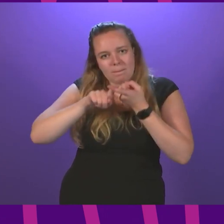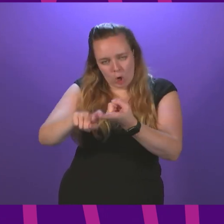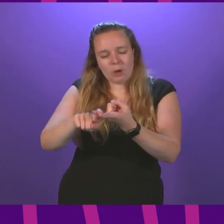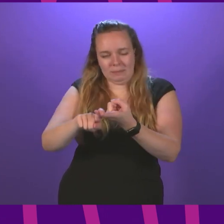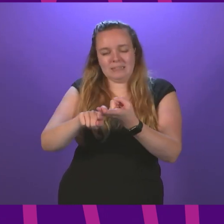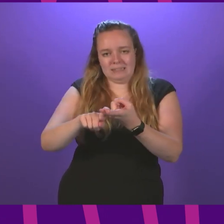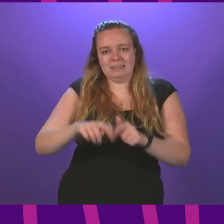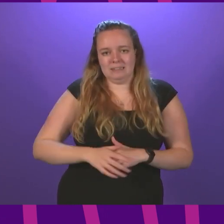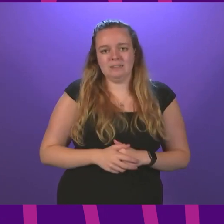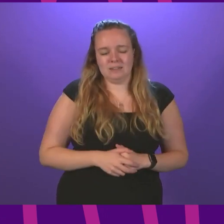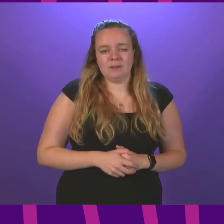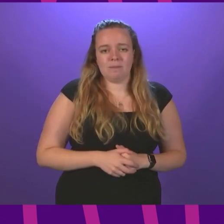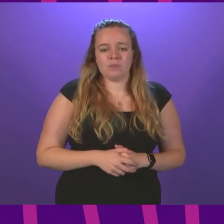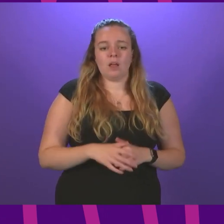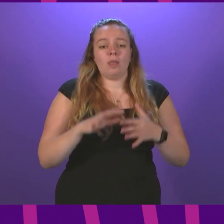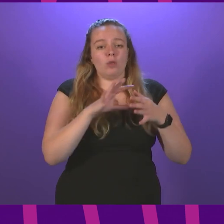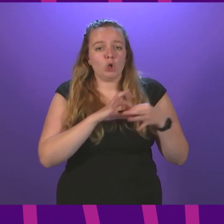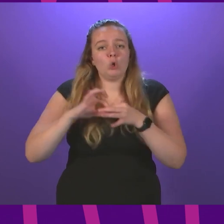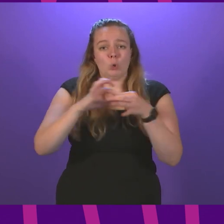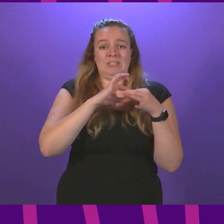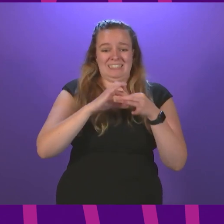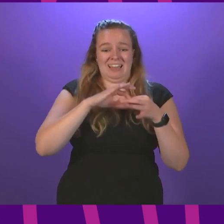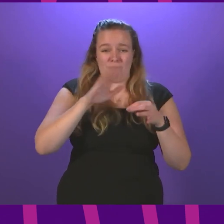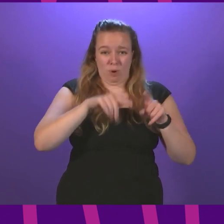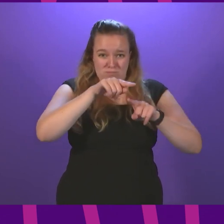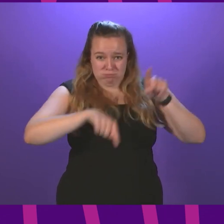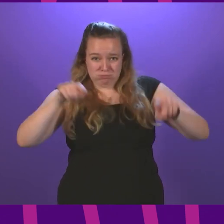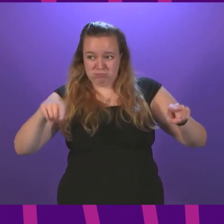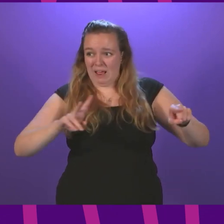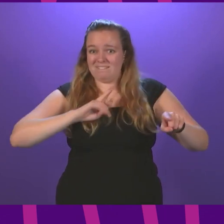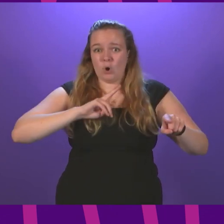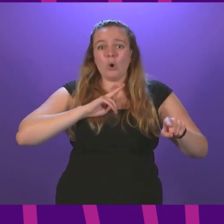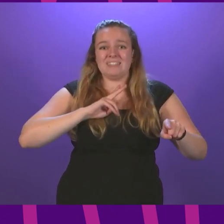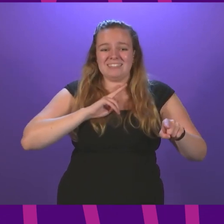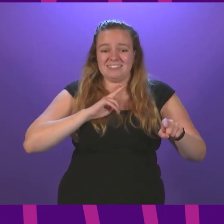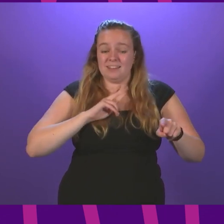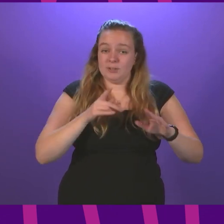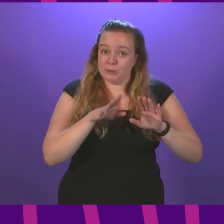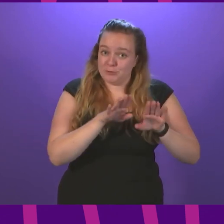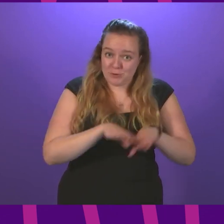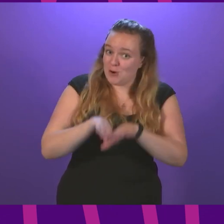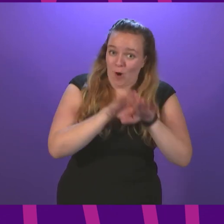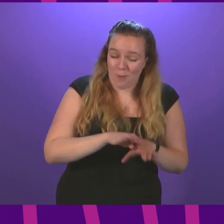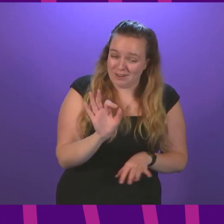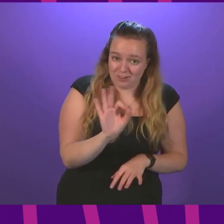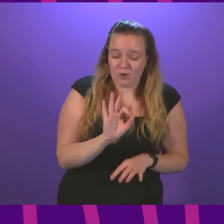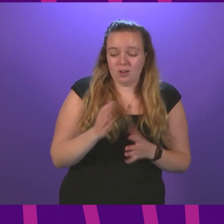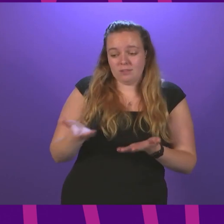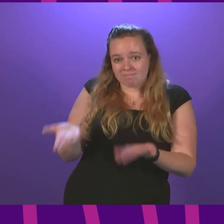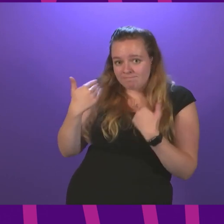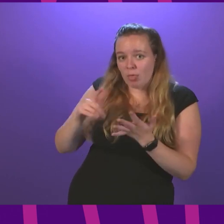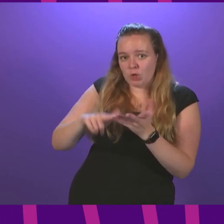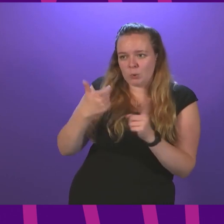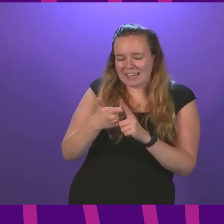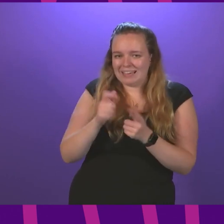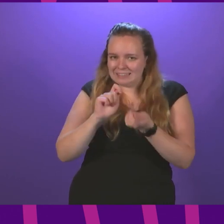legacy benefits. The unity from such a diverse range of voices, not not common, I have to say, urging the UK Government to